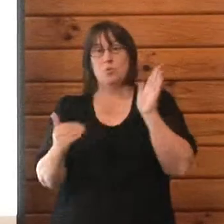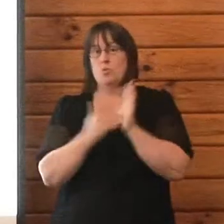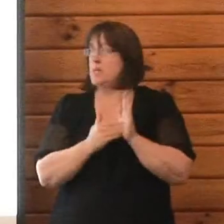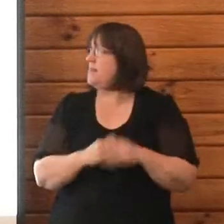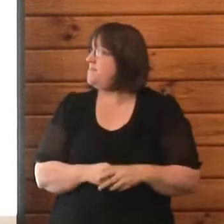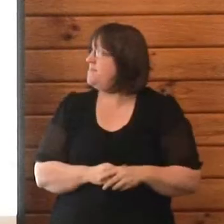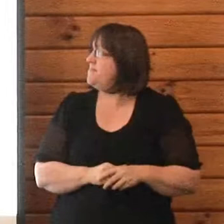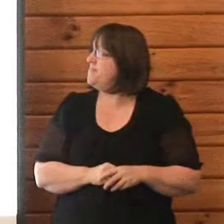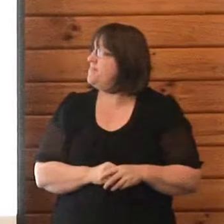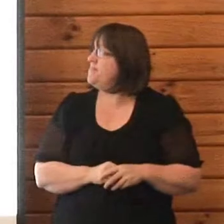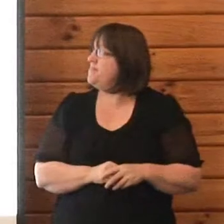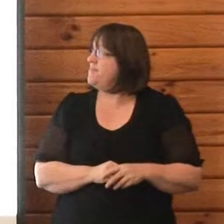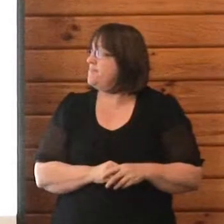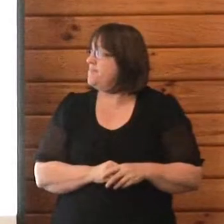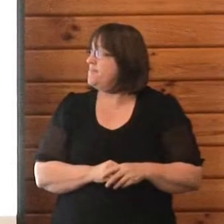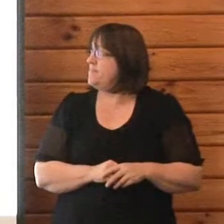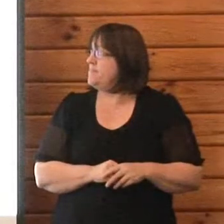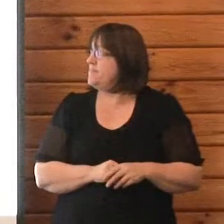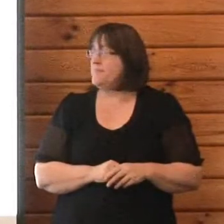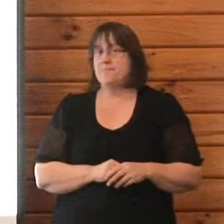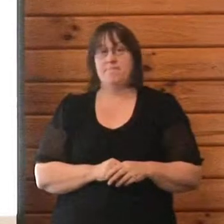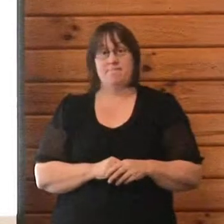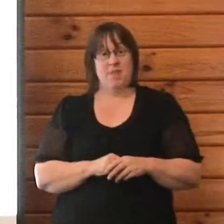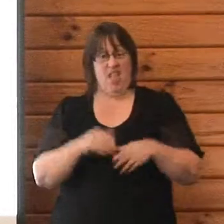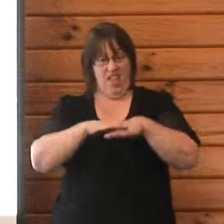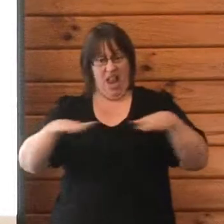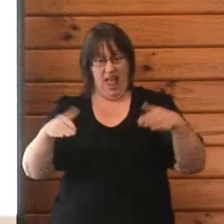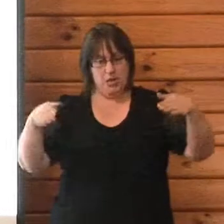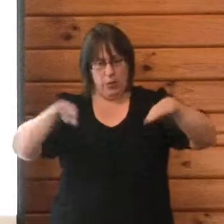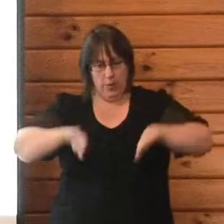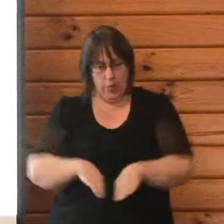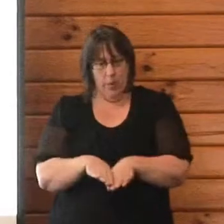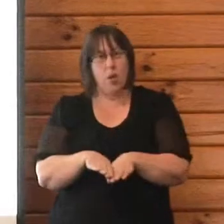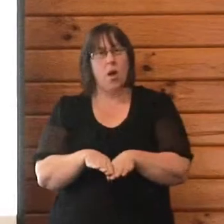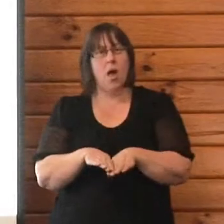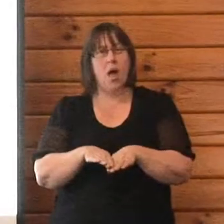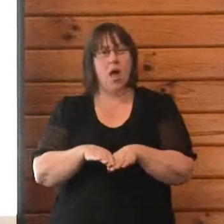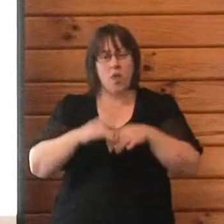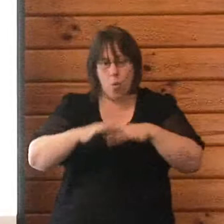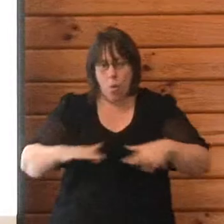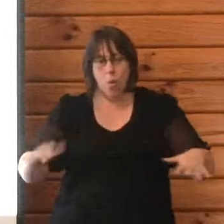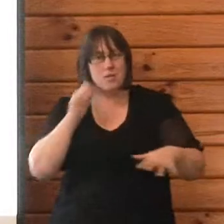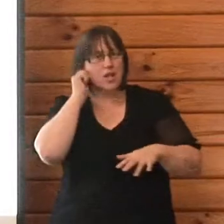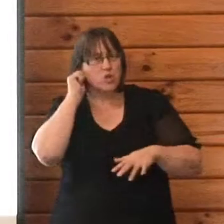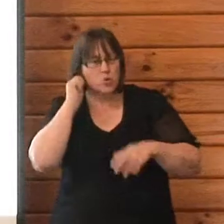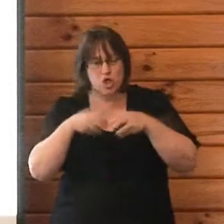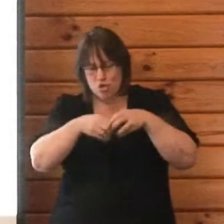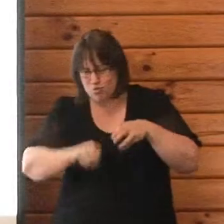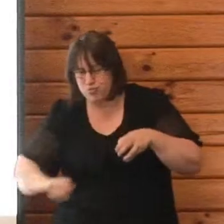We had sunken land, we had storm water, and we had sewerage issues. We had massive flooding throughout the